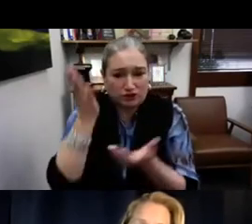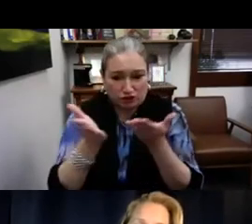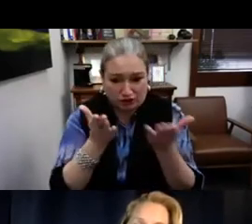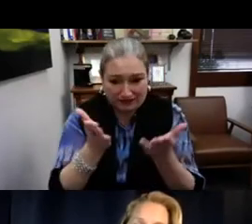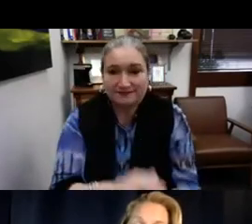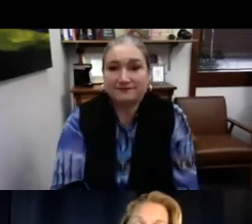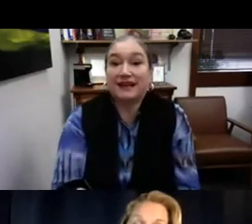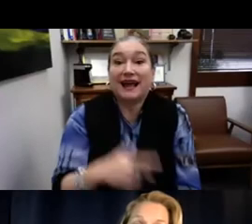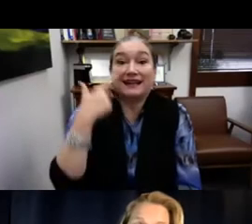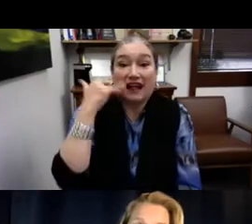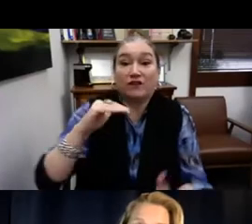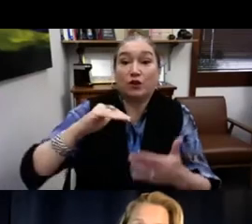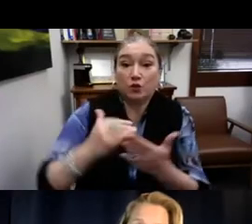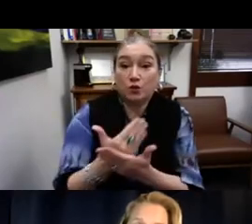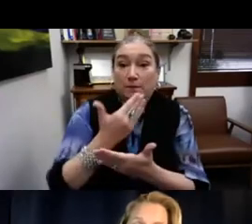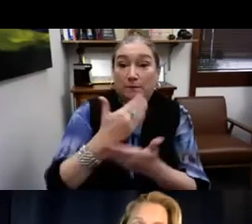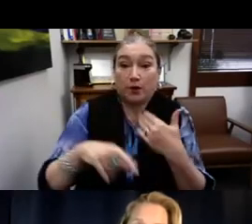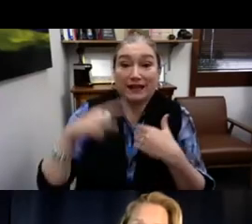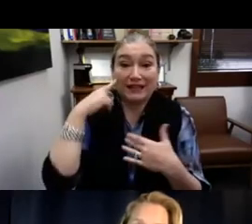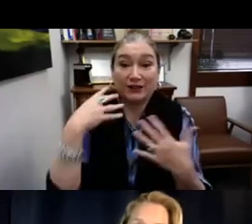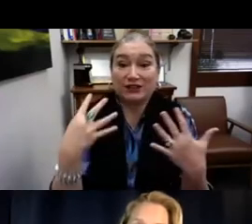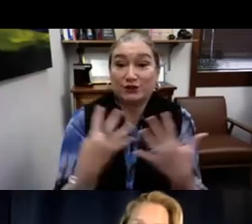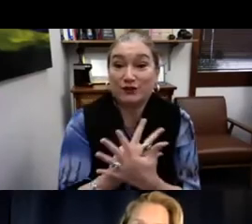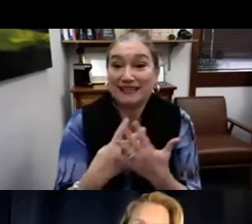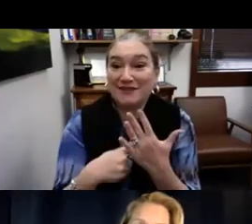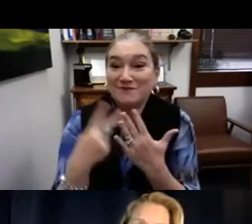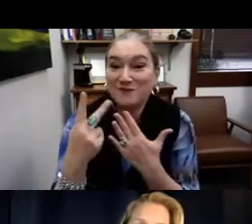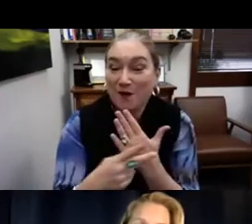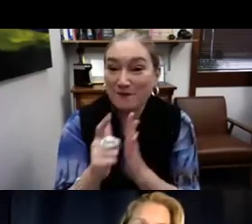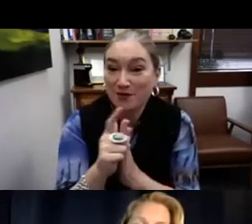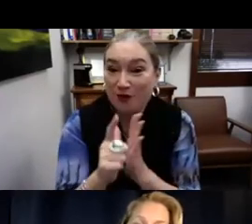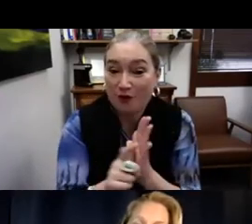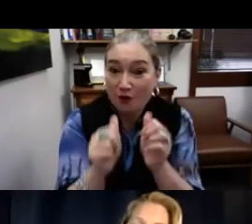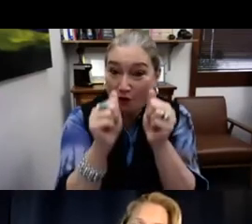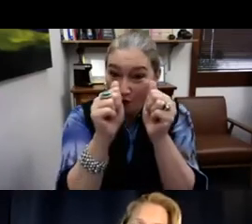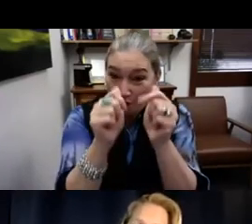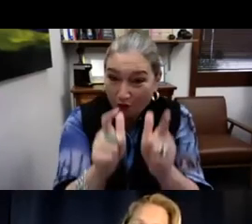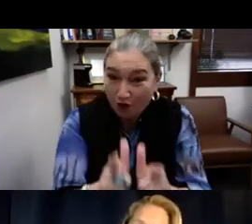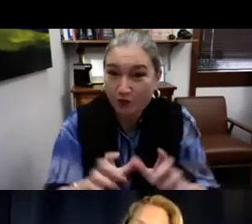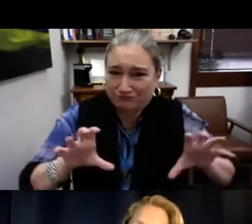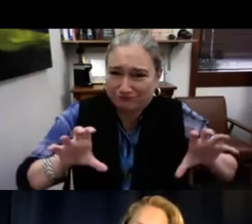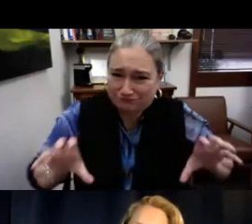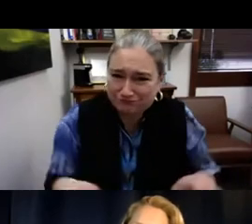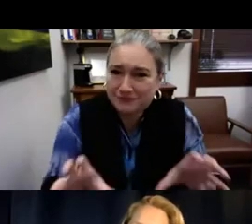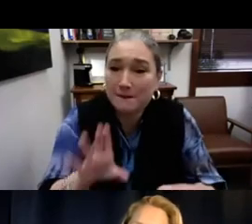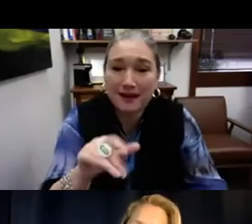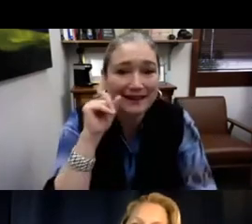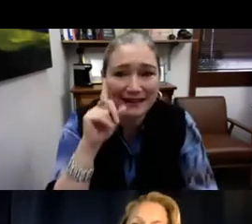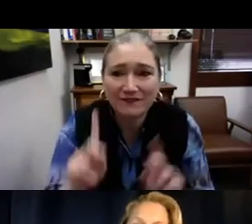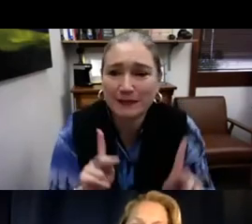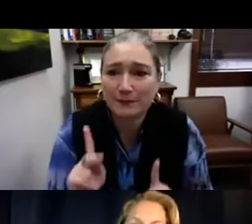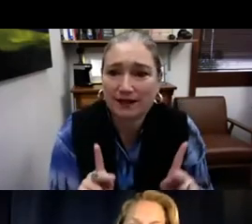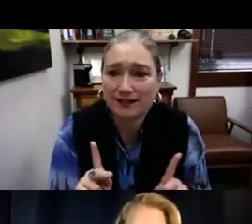Unit. We have Parent Links, which is a parent group. We also have the California Newborn Hearing Screening Law.